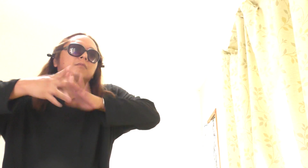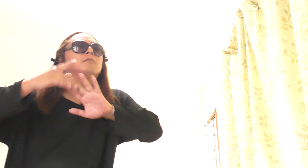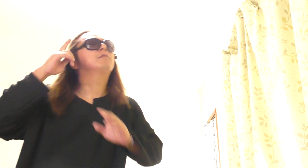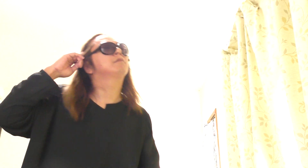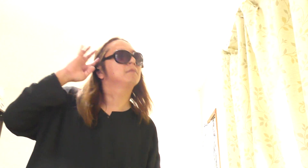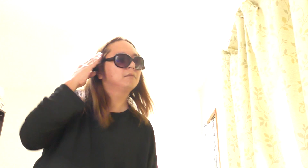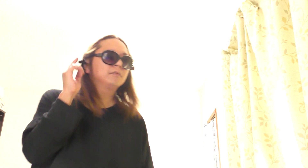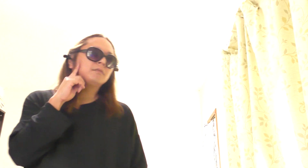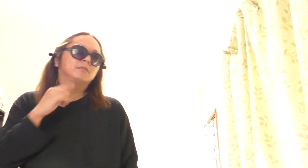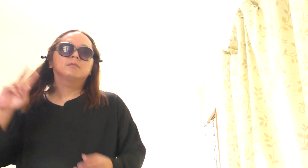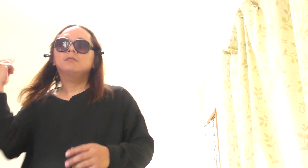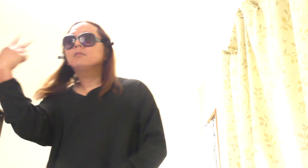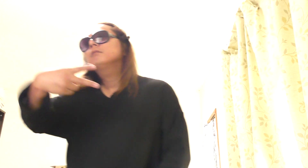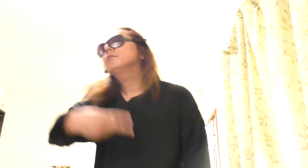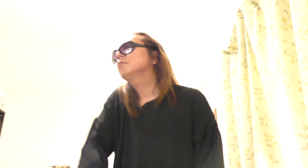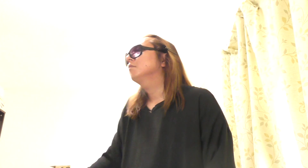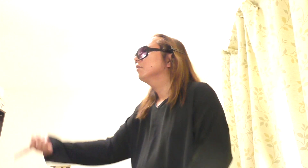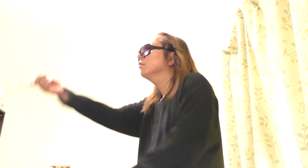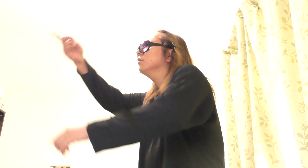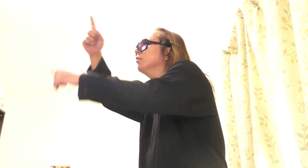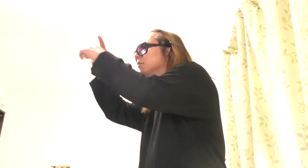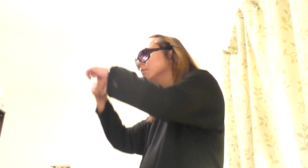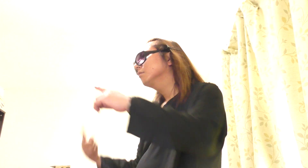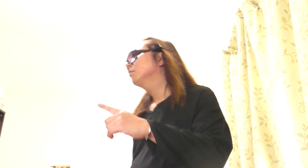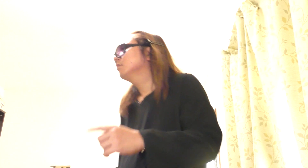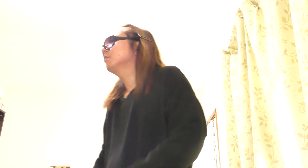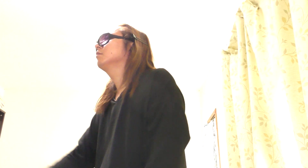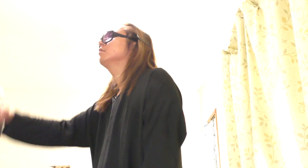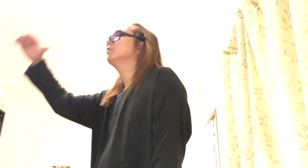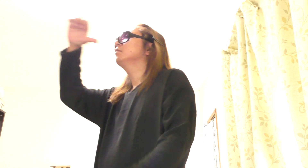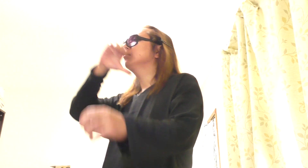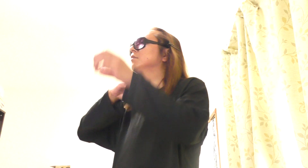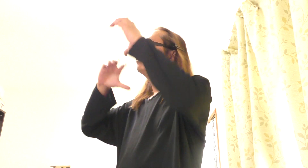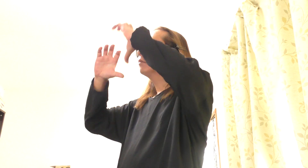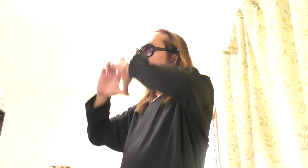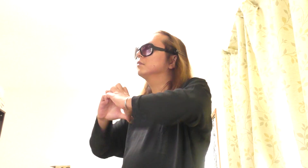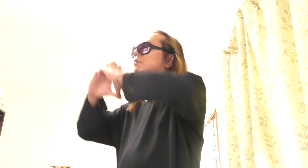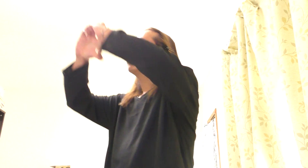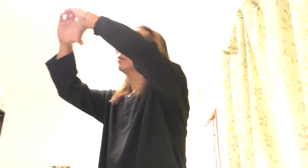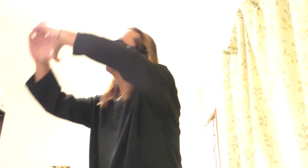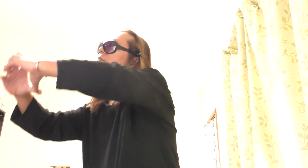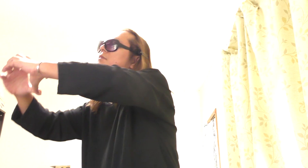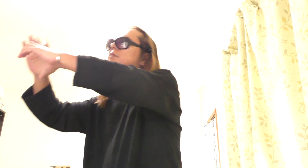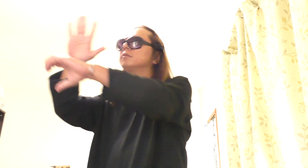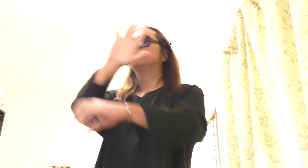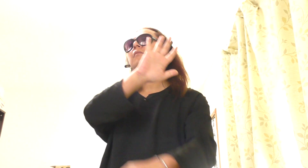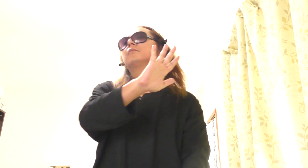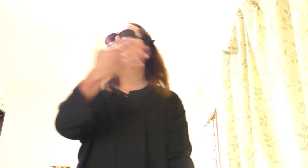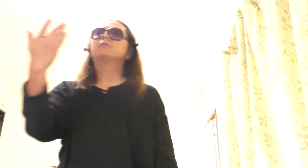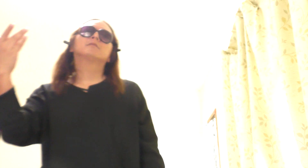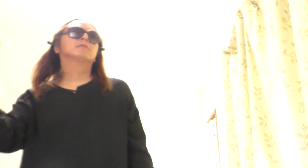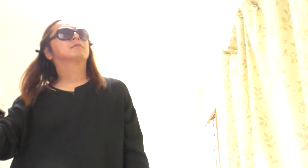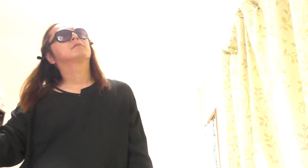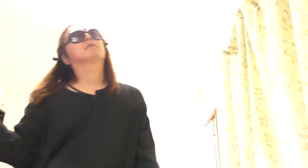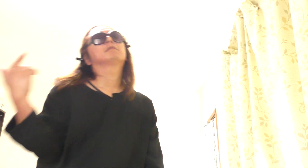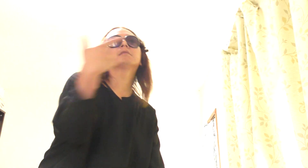it to someone special Last Christmas, I gave it to